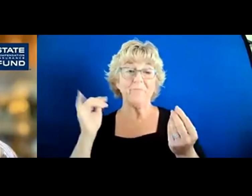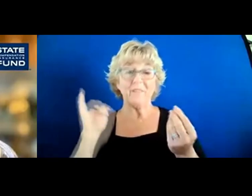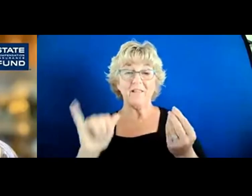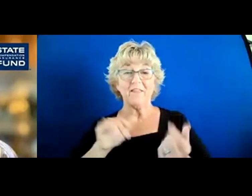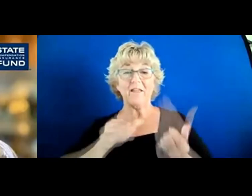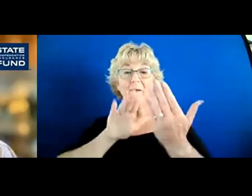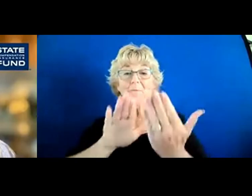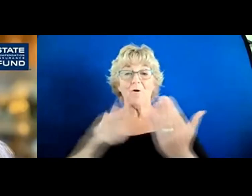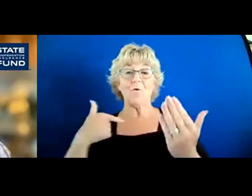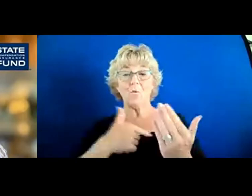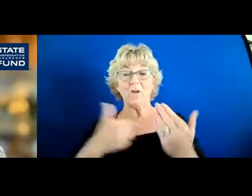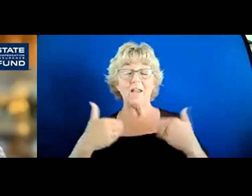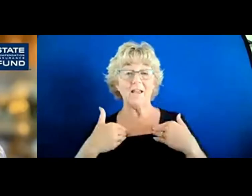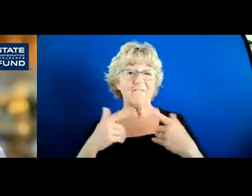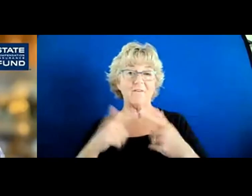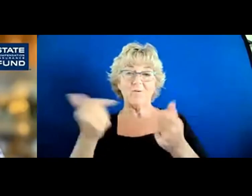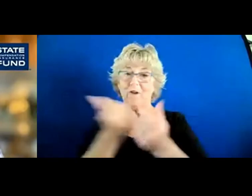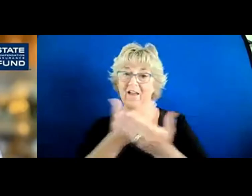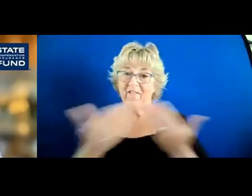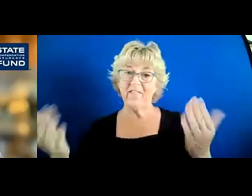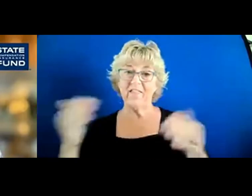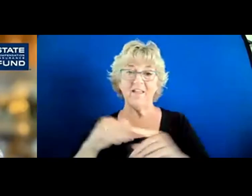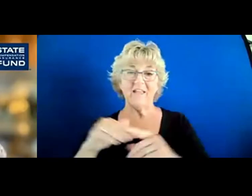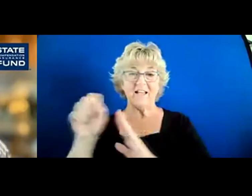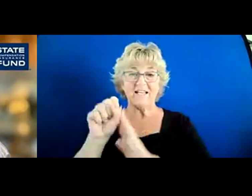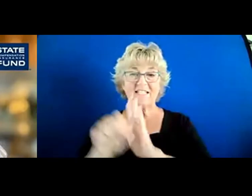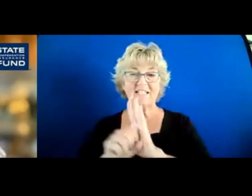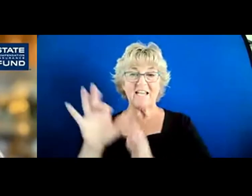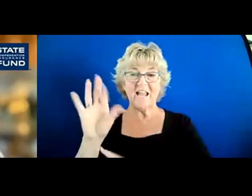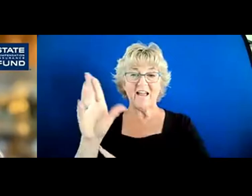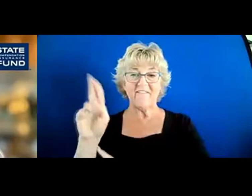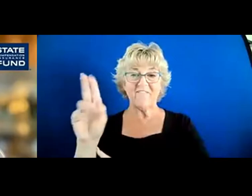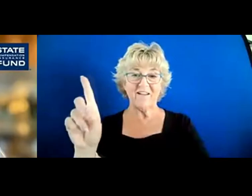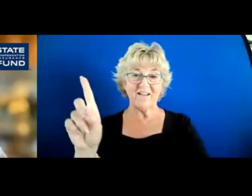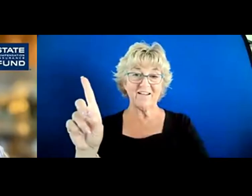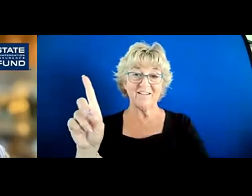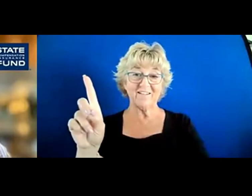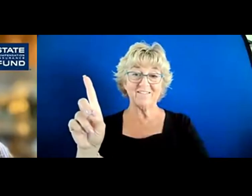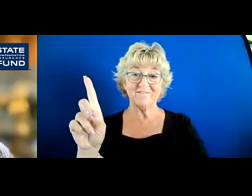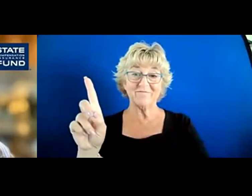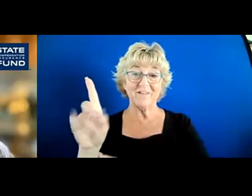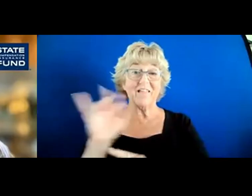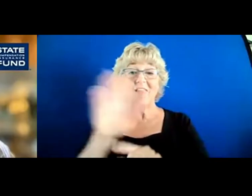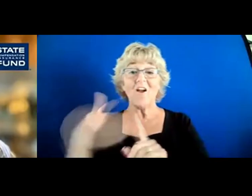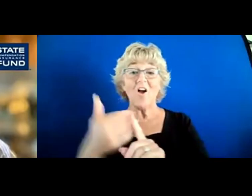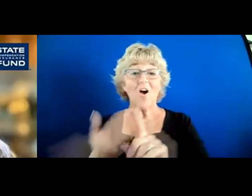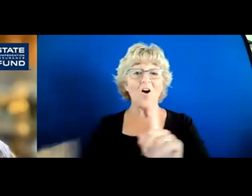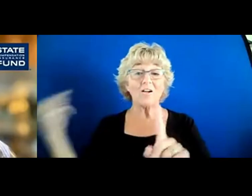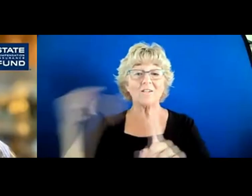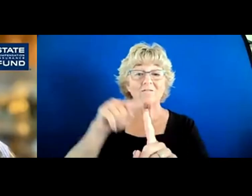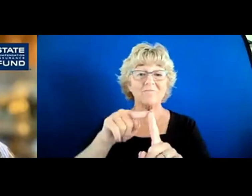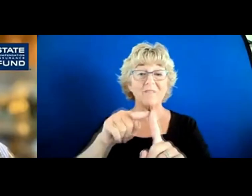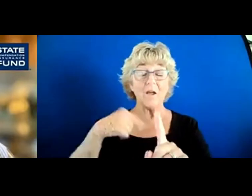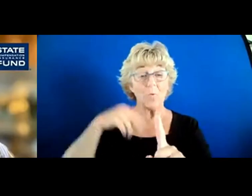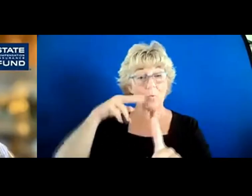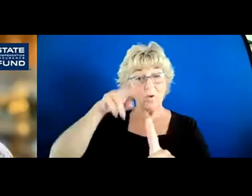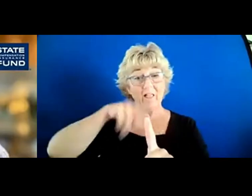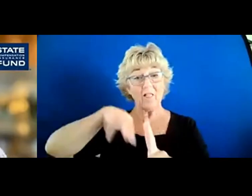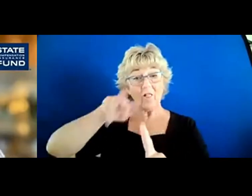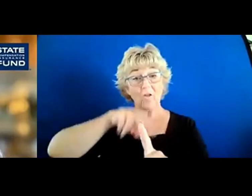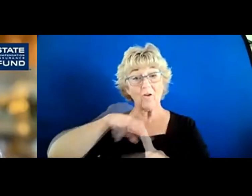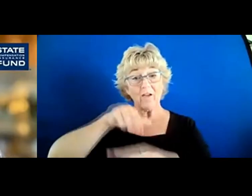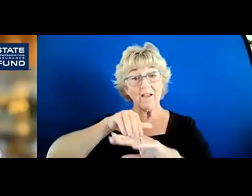approach we take to pretty much everything at State Fund. And I think that comes back to, as we took a look at